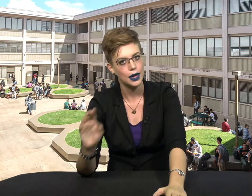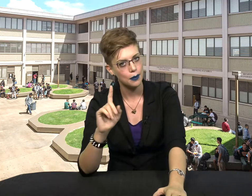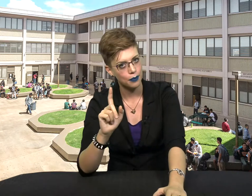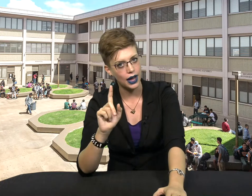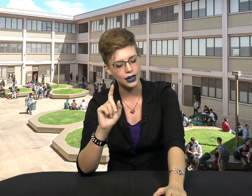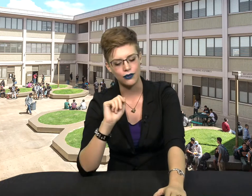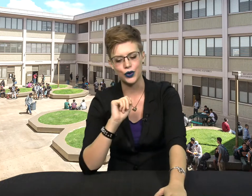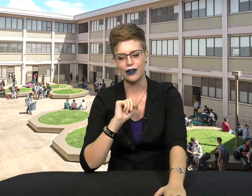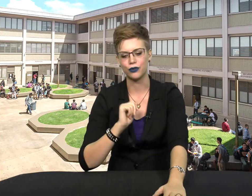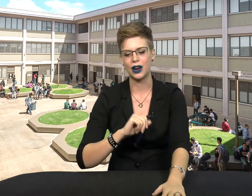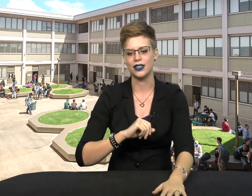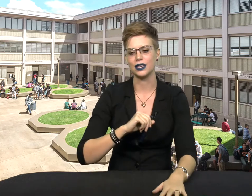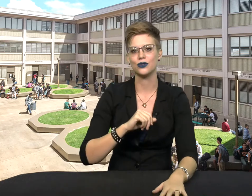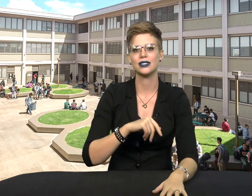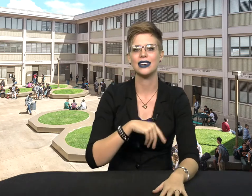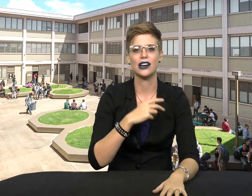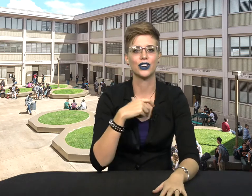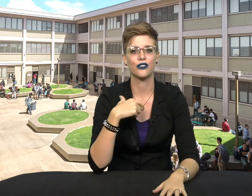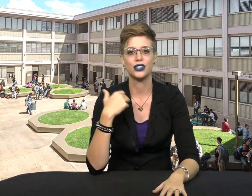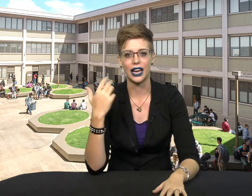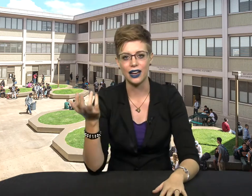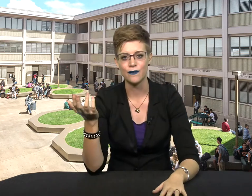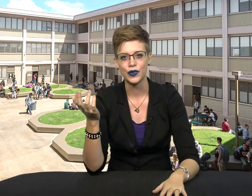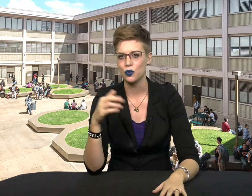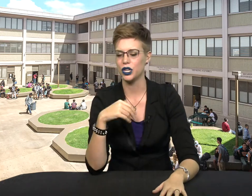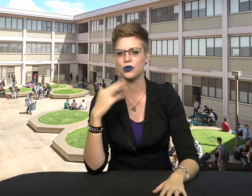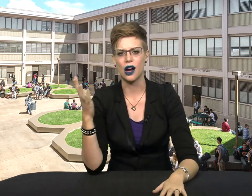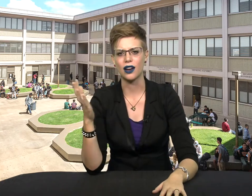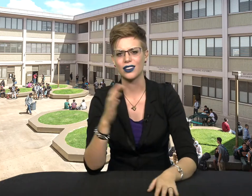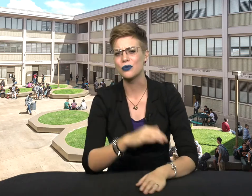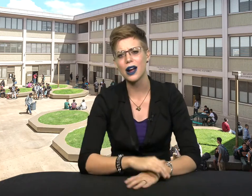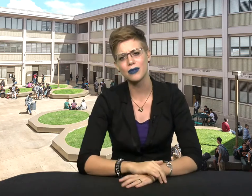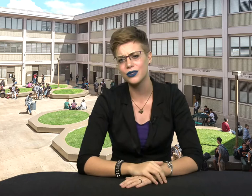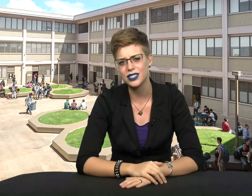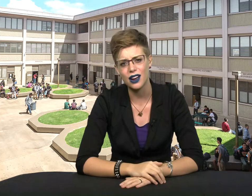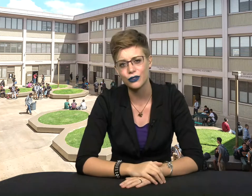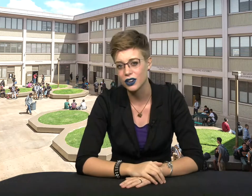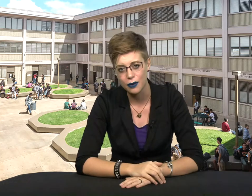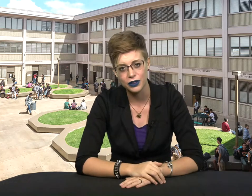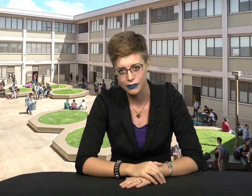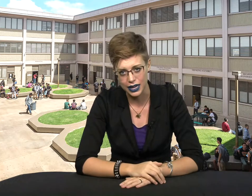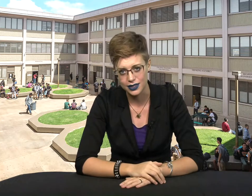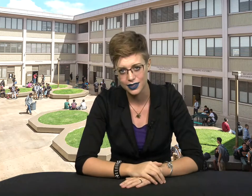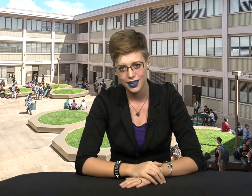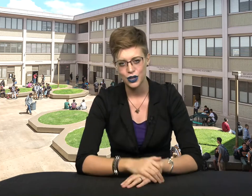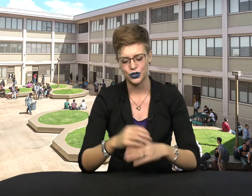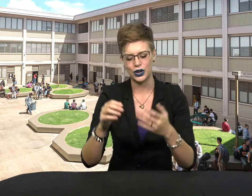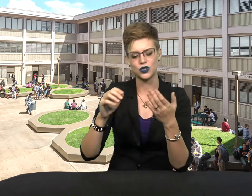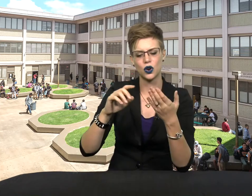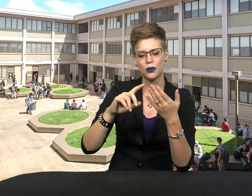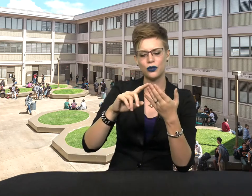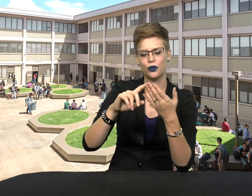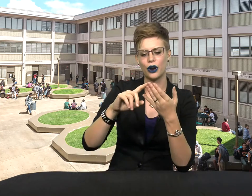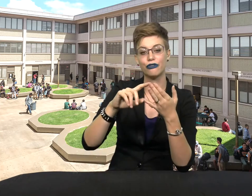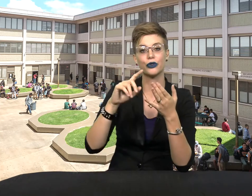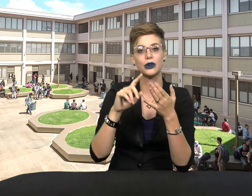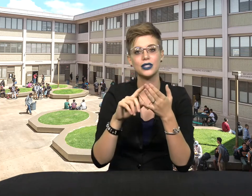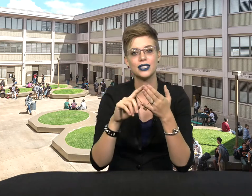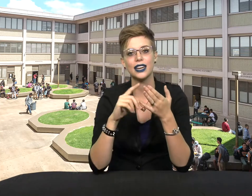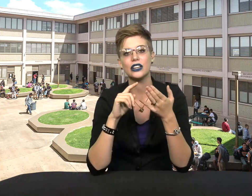But if you have a friend that you see every other day, when you talk, you'll probably only talk for a couple of minutes, so it's normal for frequency and